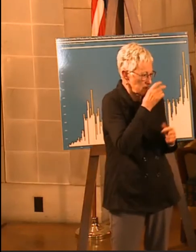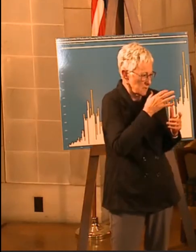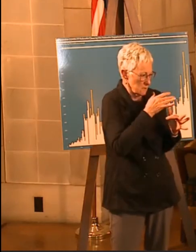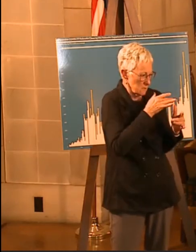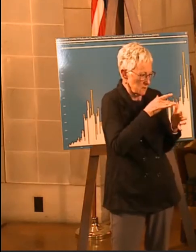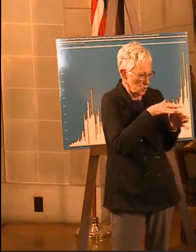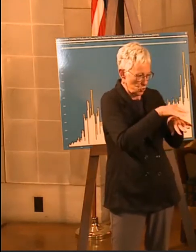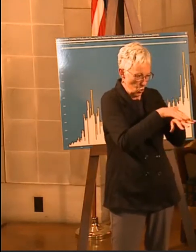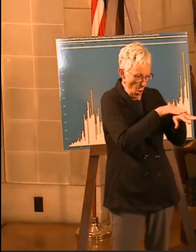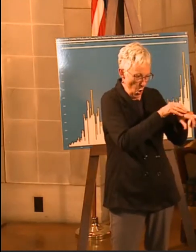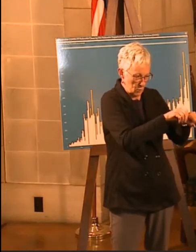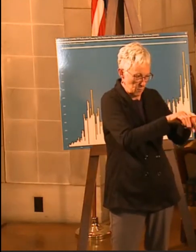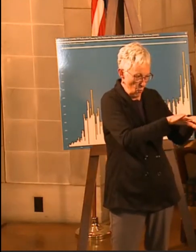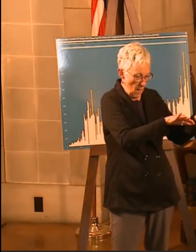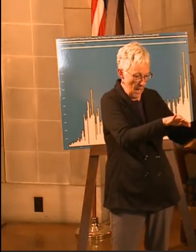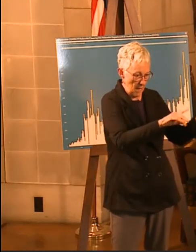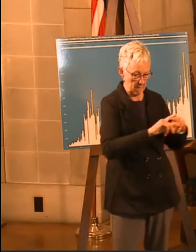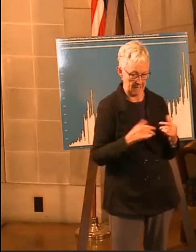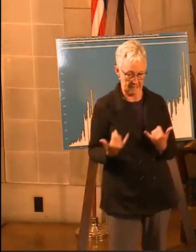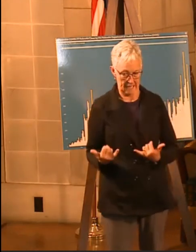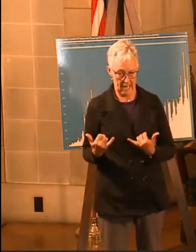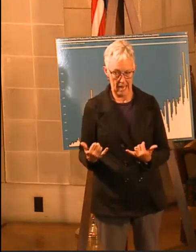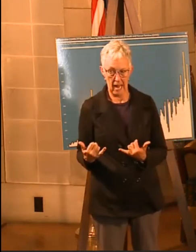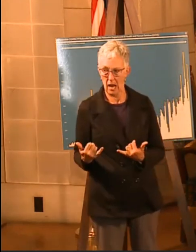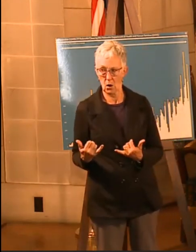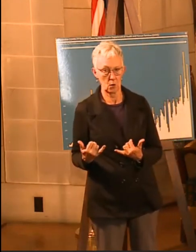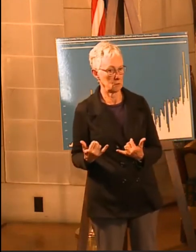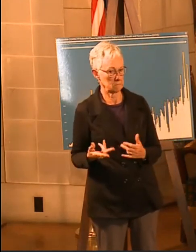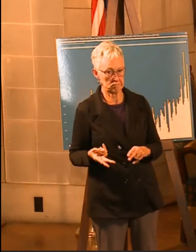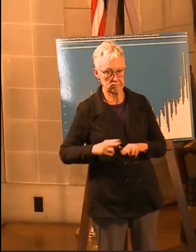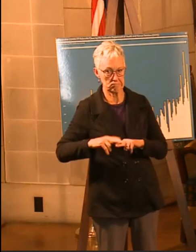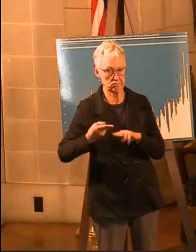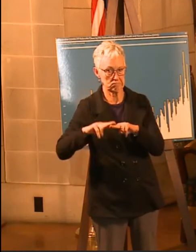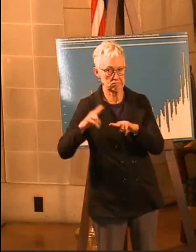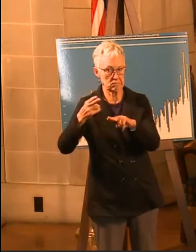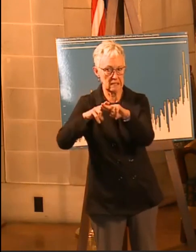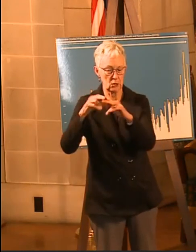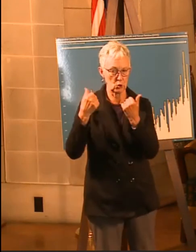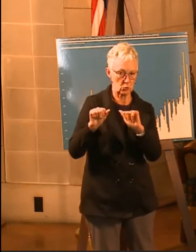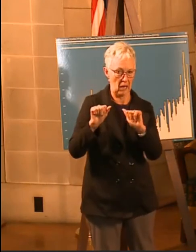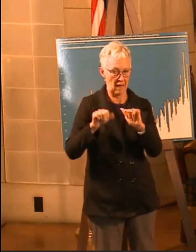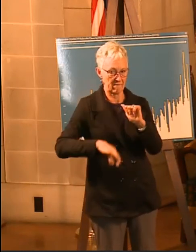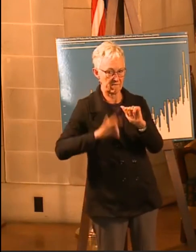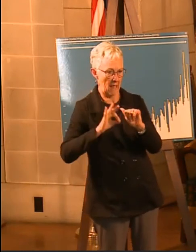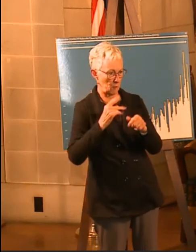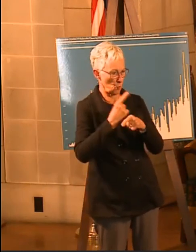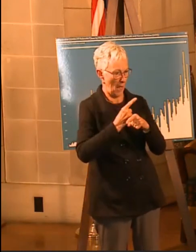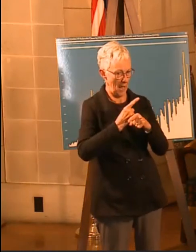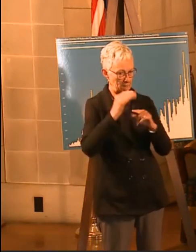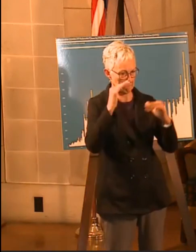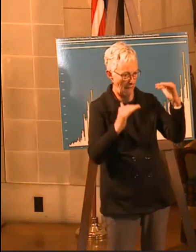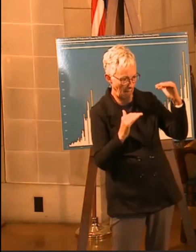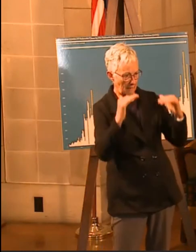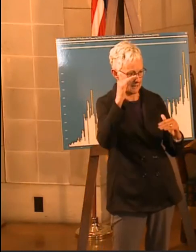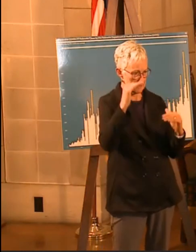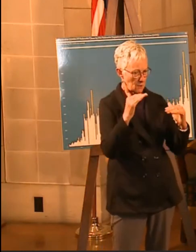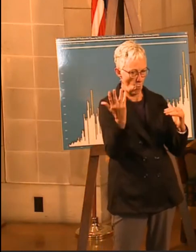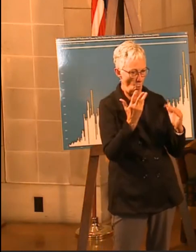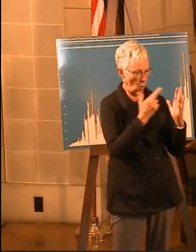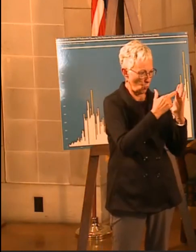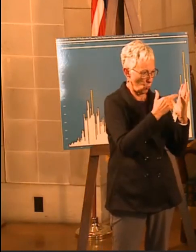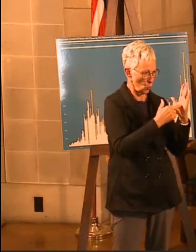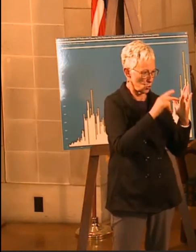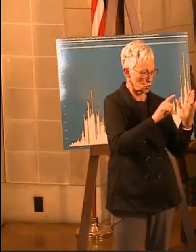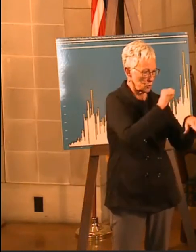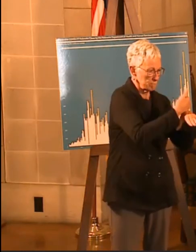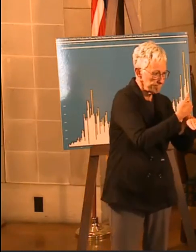lot more now. We've got a lot more resources. But we're dancing right now. We're trying to find what is the appropriate response to be able to continue